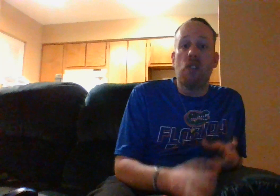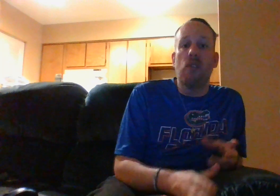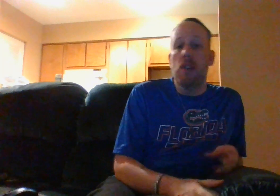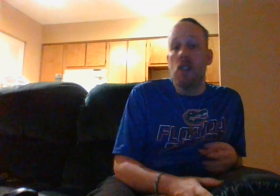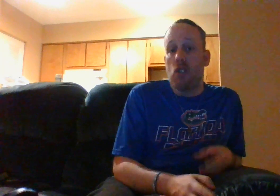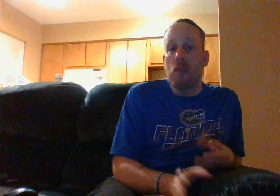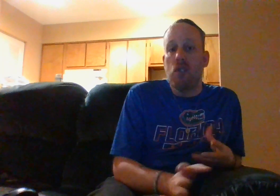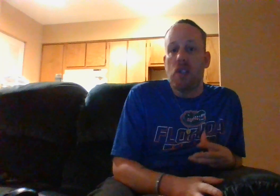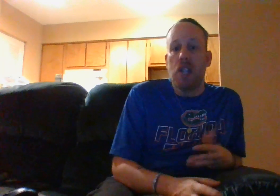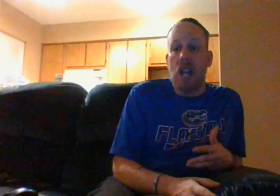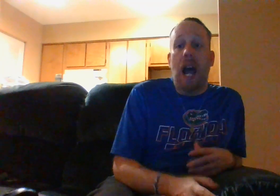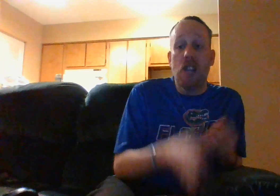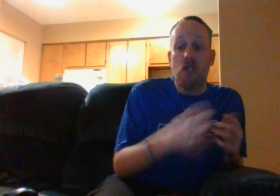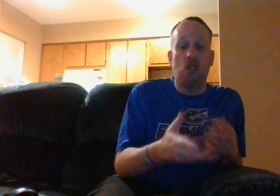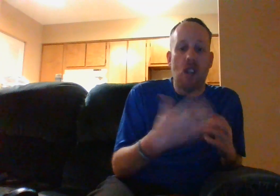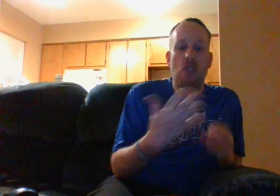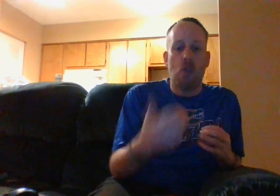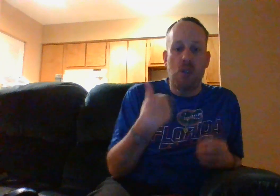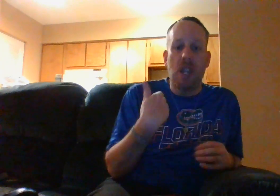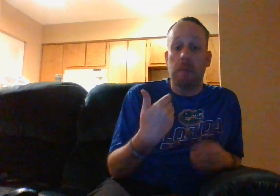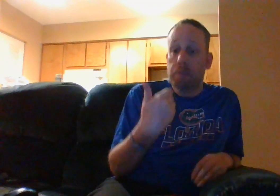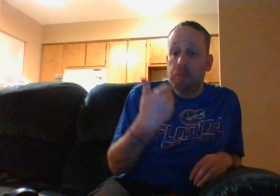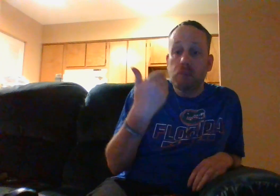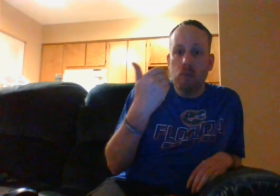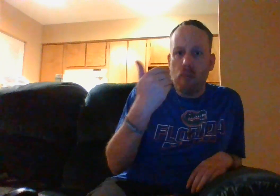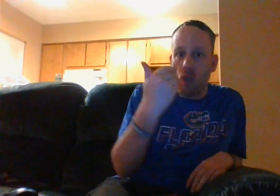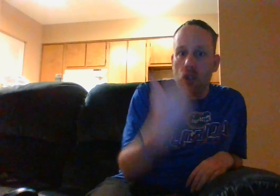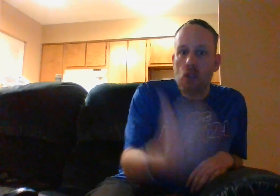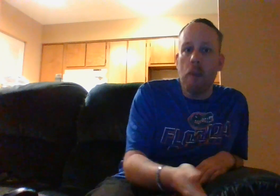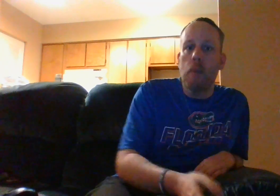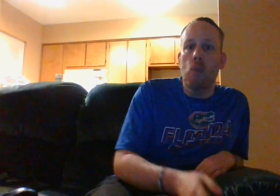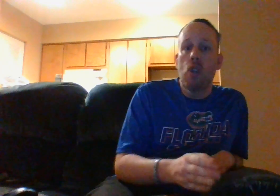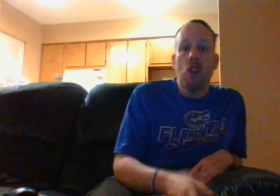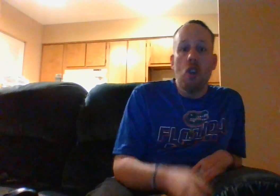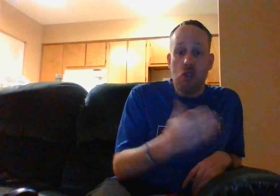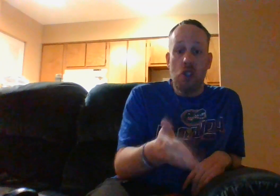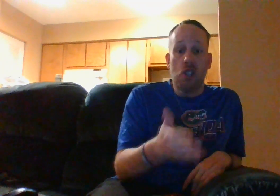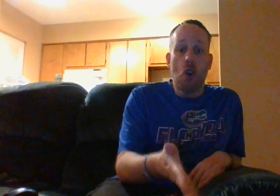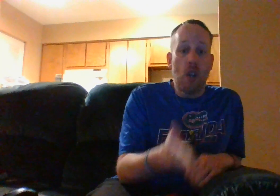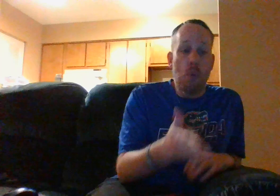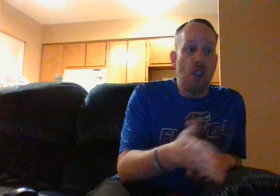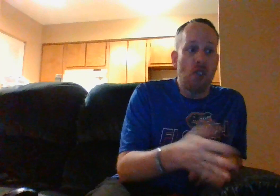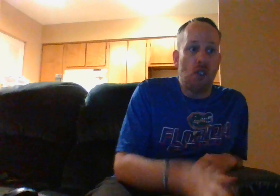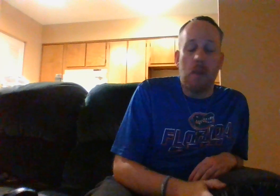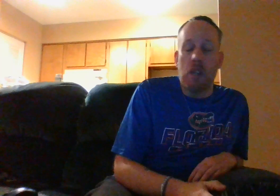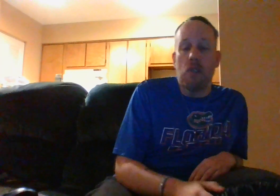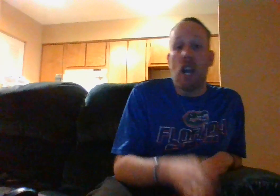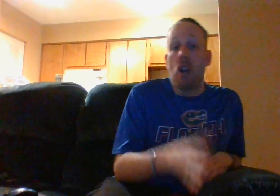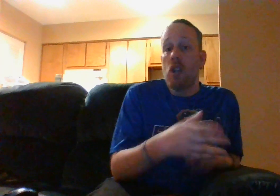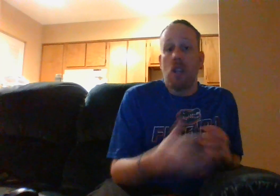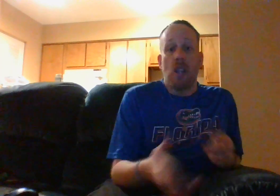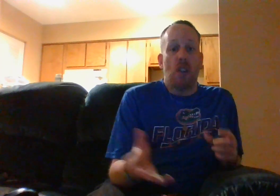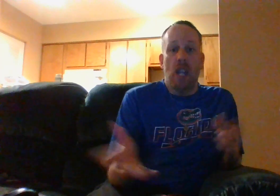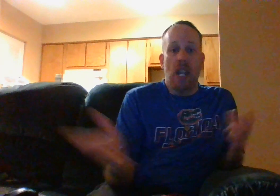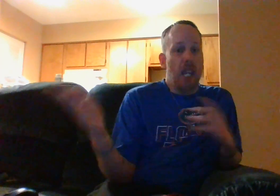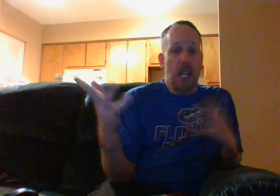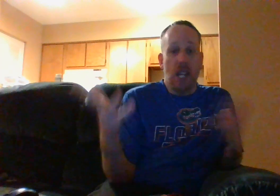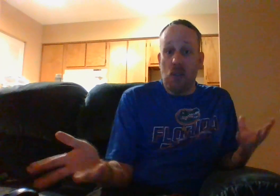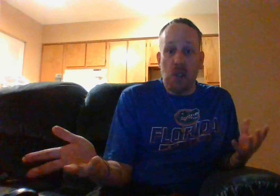be something it's going to be something that i just generally do think that people should go and watch this family now it's up